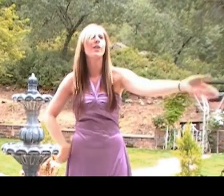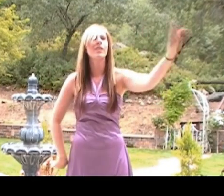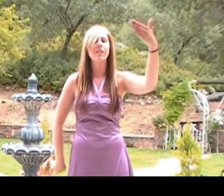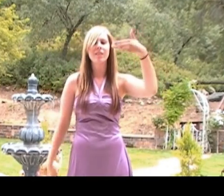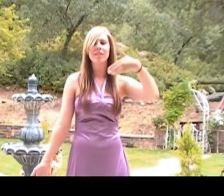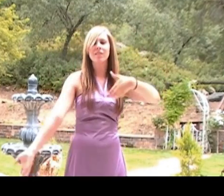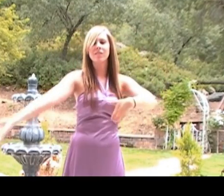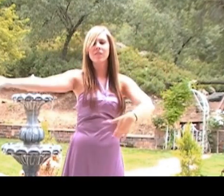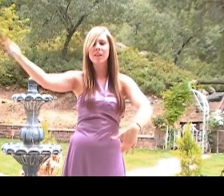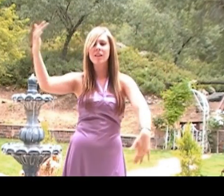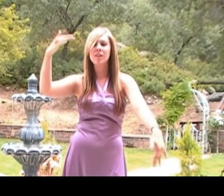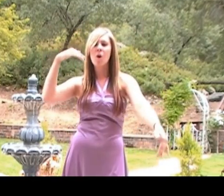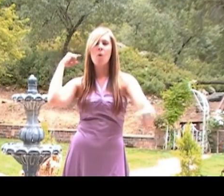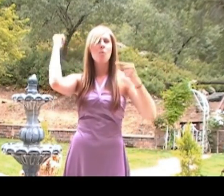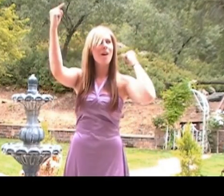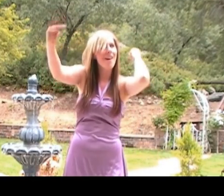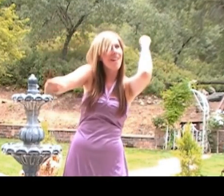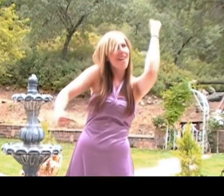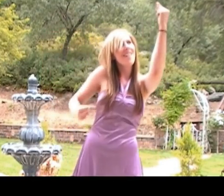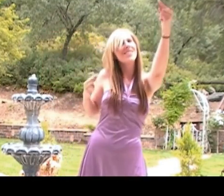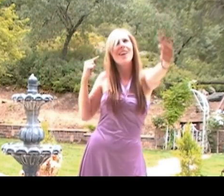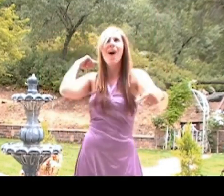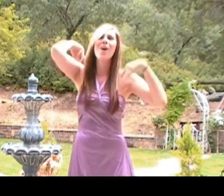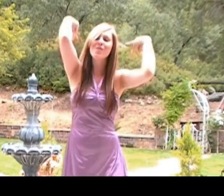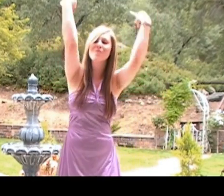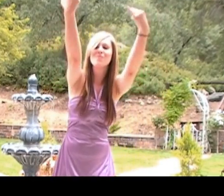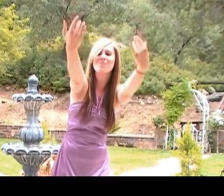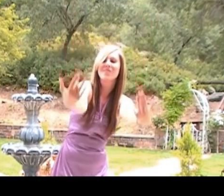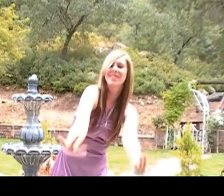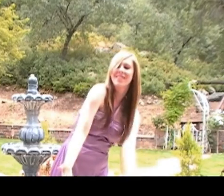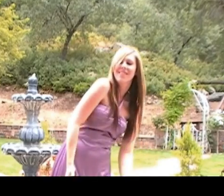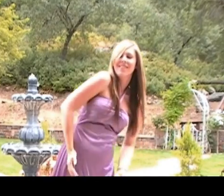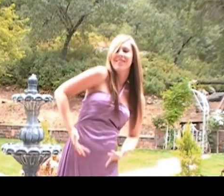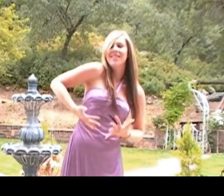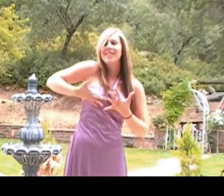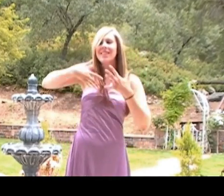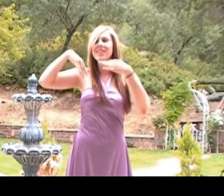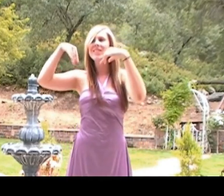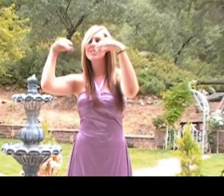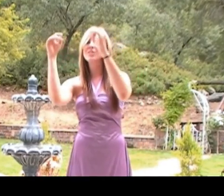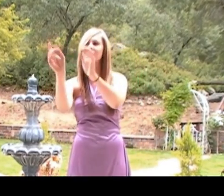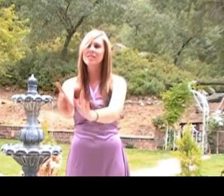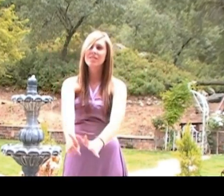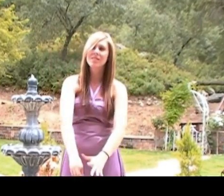Wonders are waiting to start